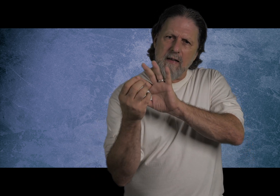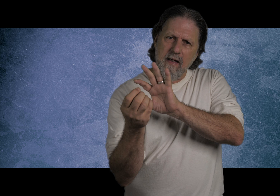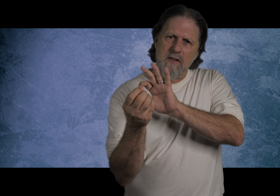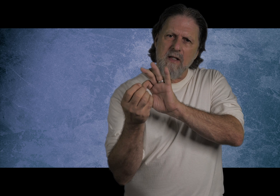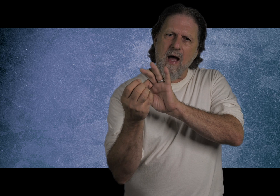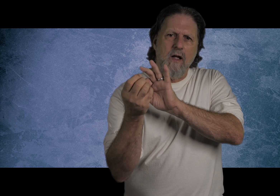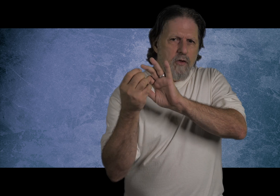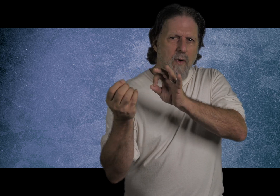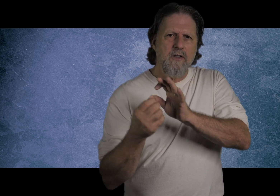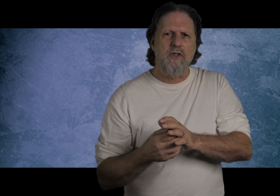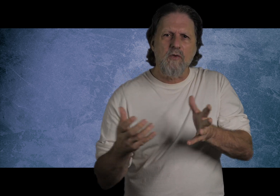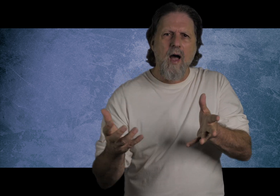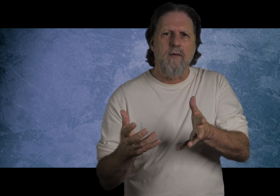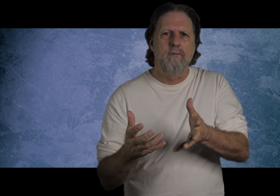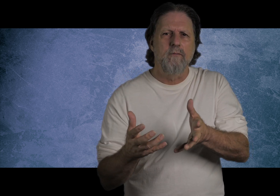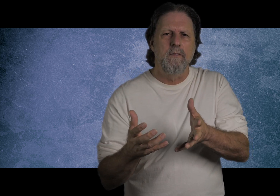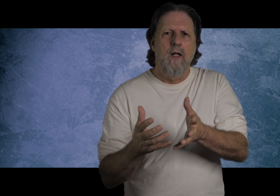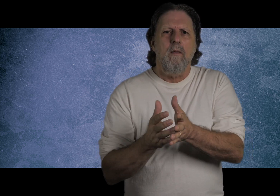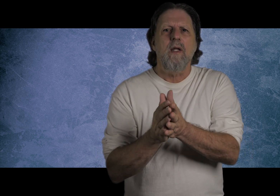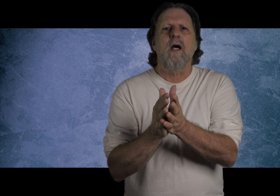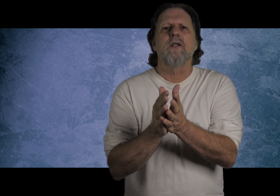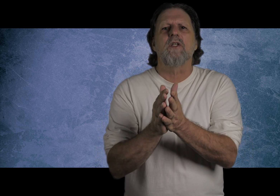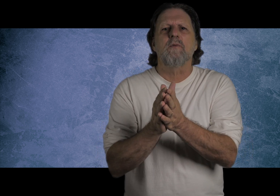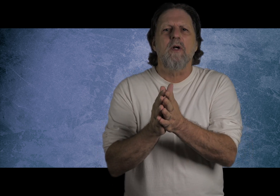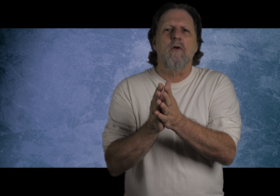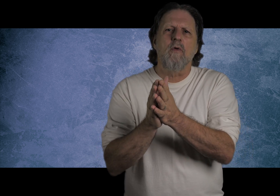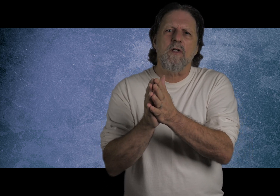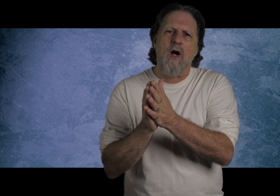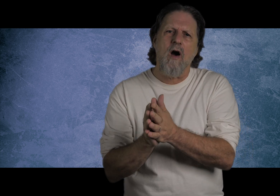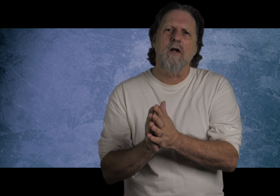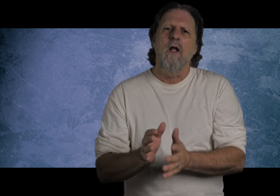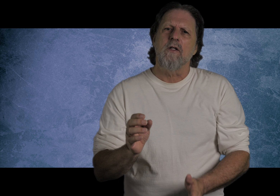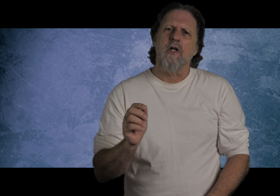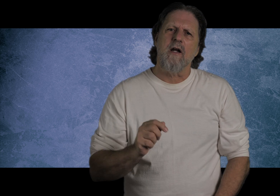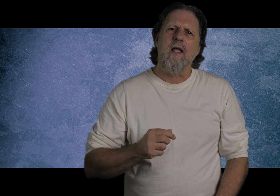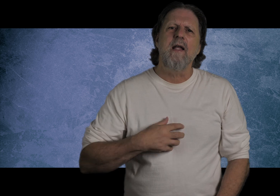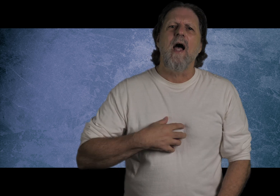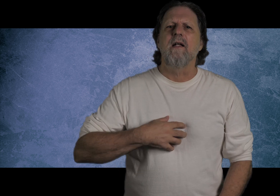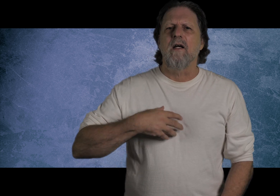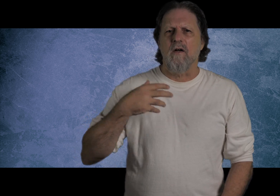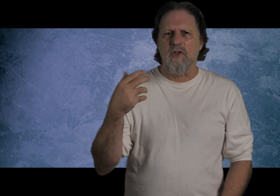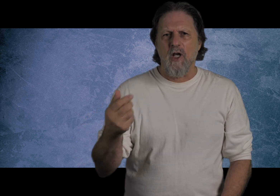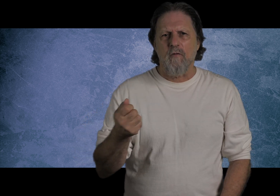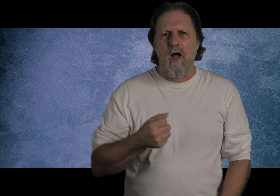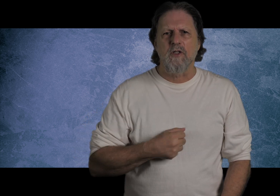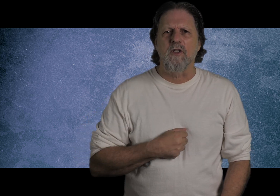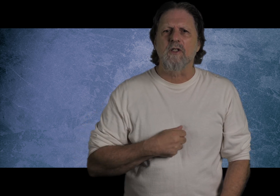links that to righteousness. Because the Spirit works hard to shatter any idea of self-righteousness